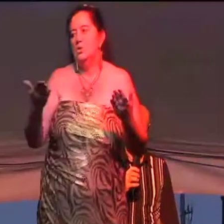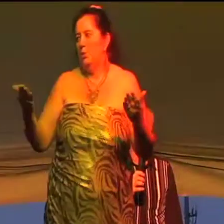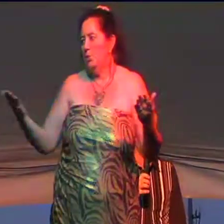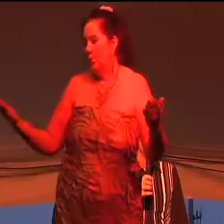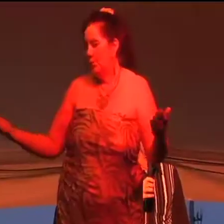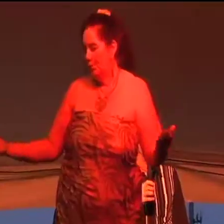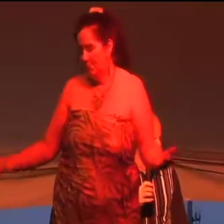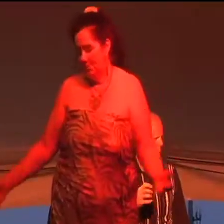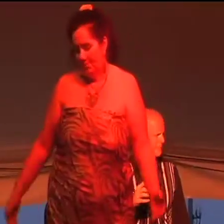news?